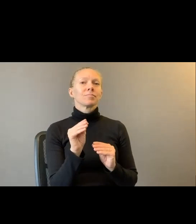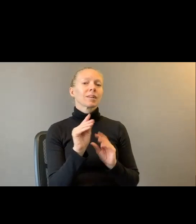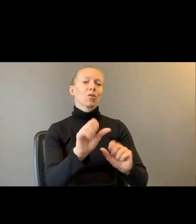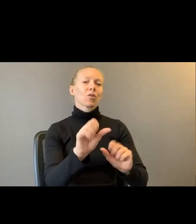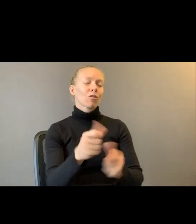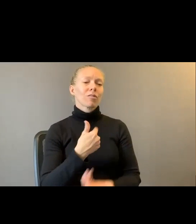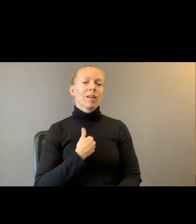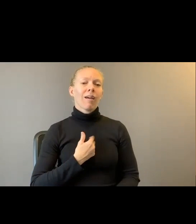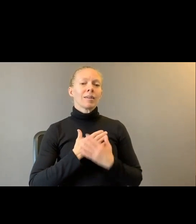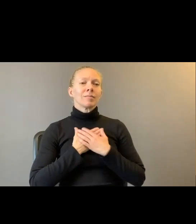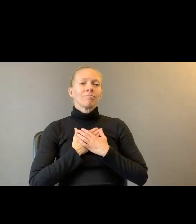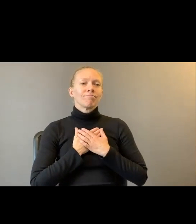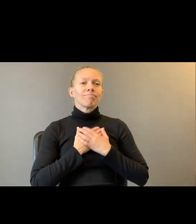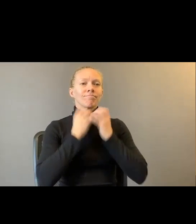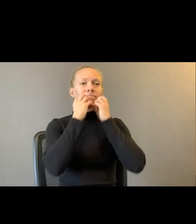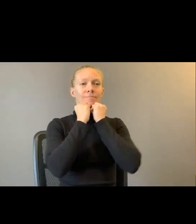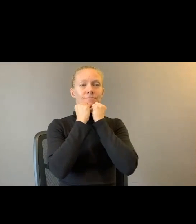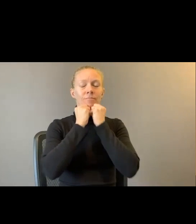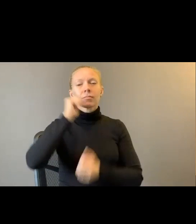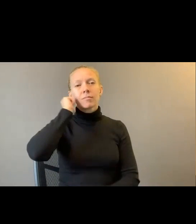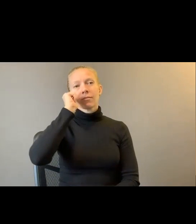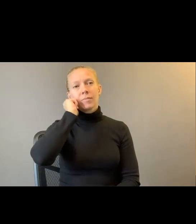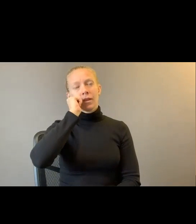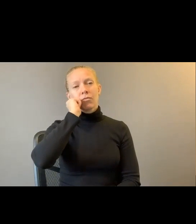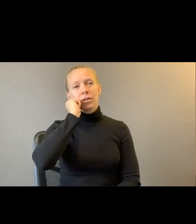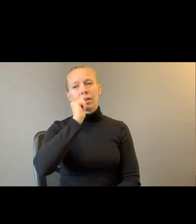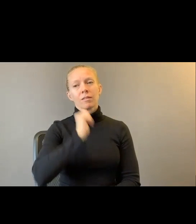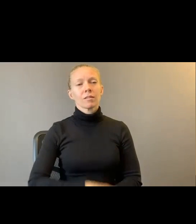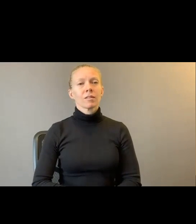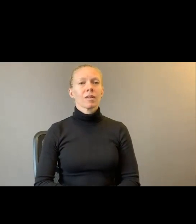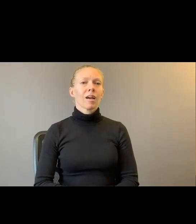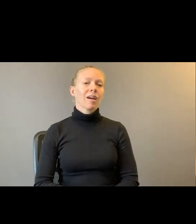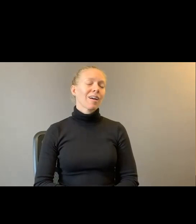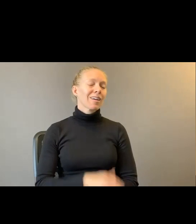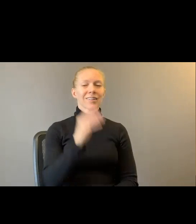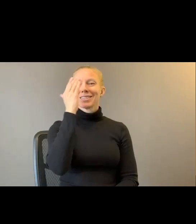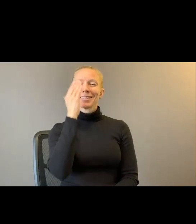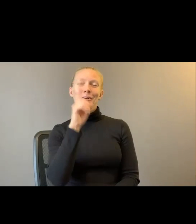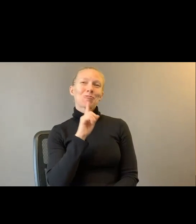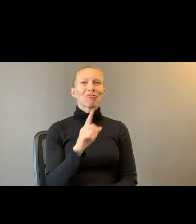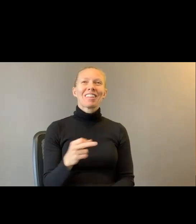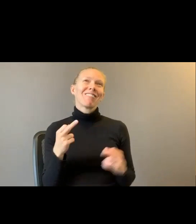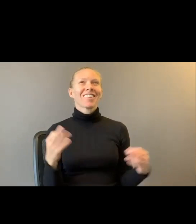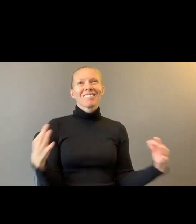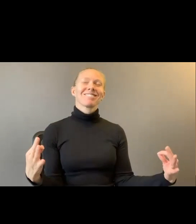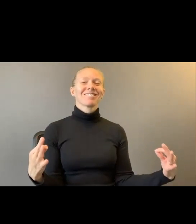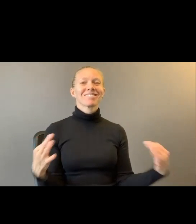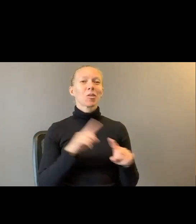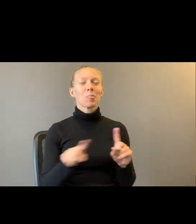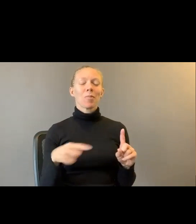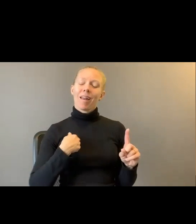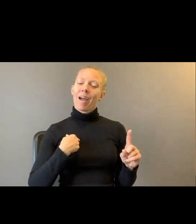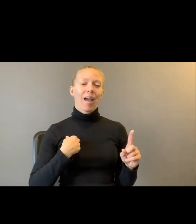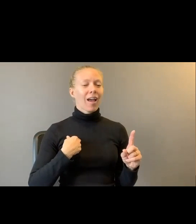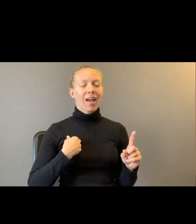every day. And, you know, it probably sounds really fucking woo woo, but I'm into woo woo right now. I don't, I don't, I just need,